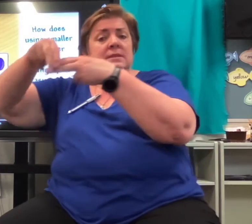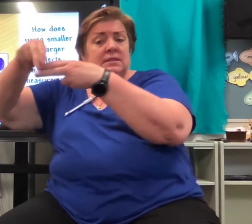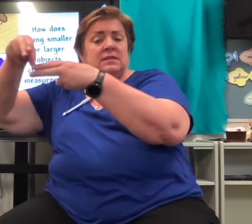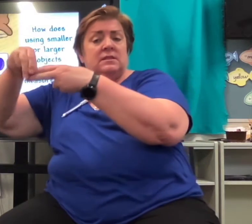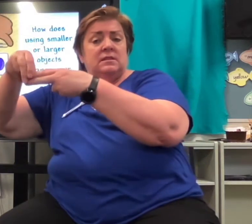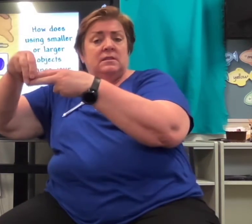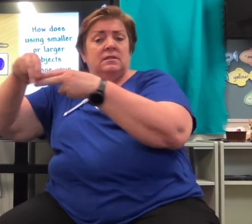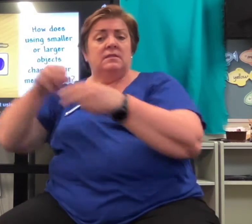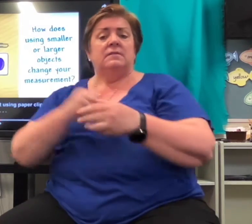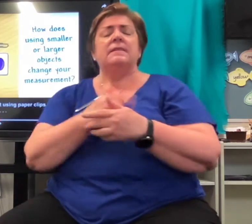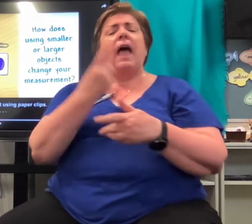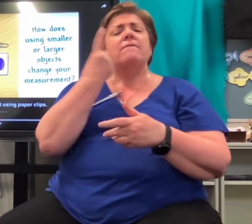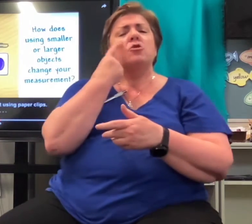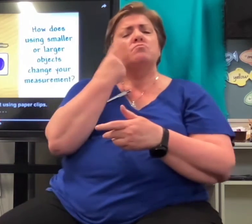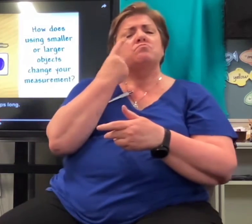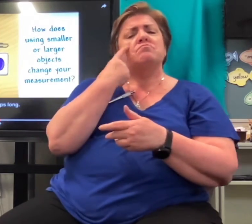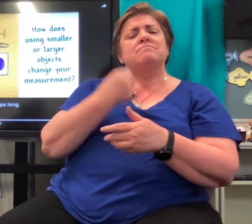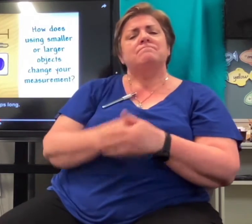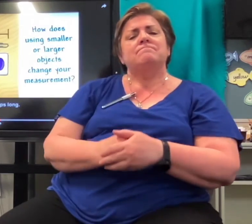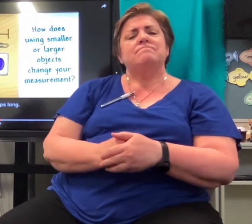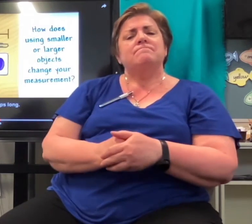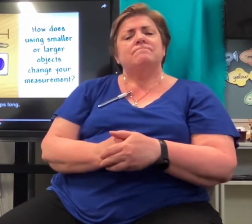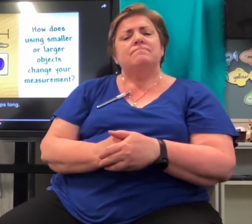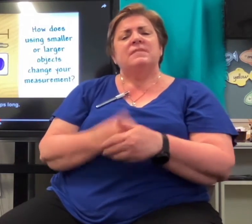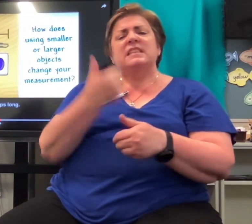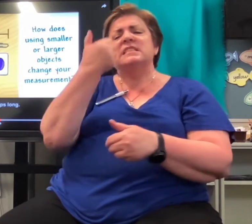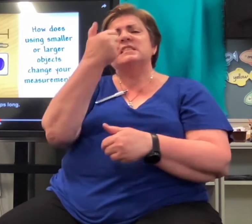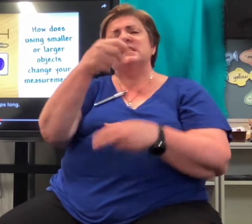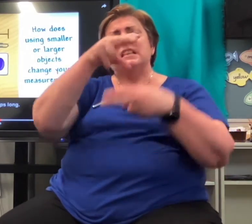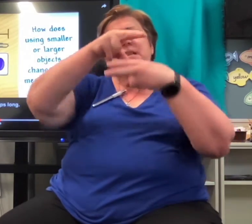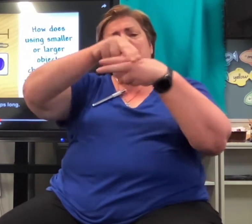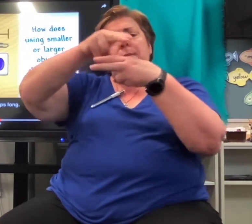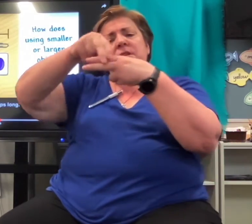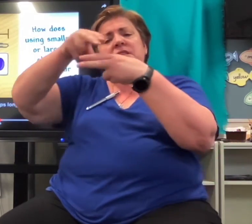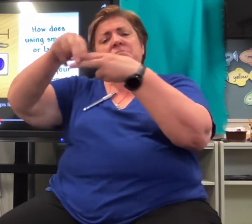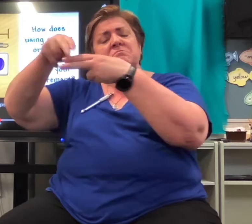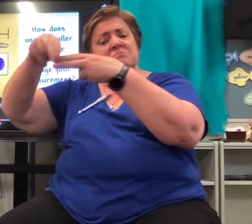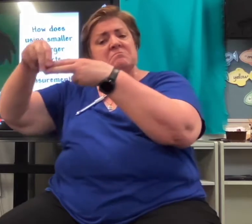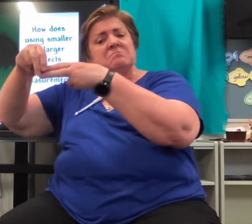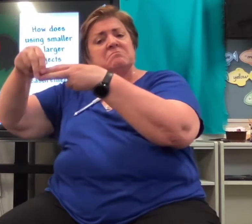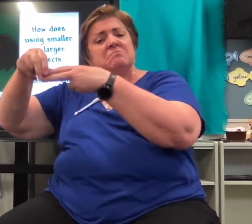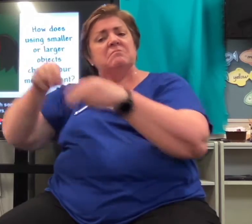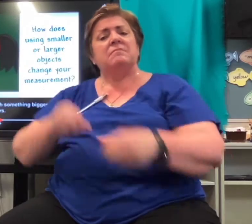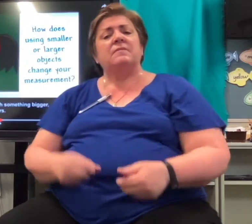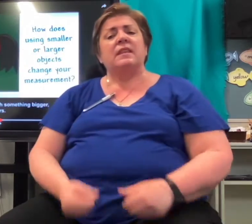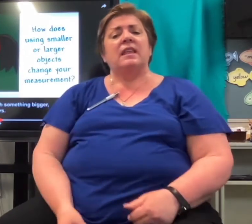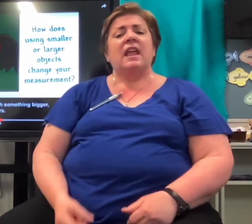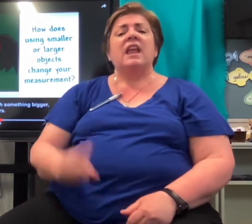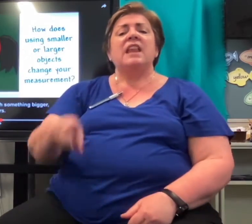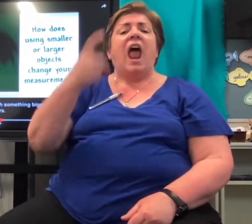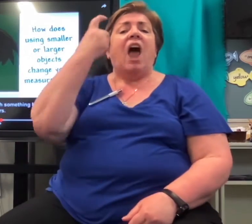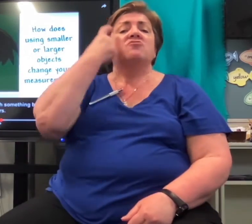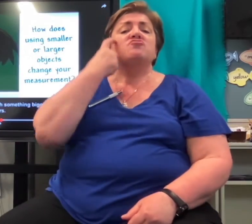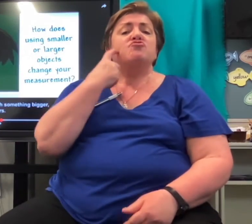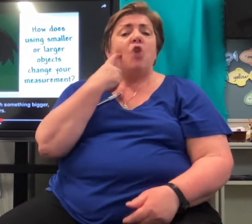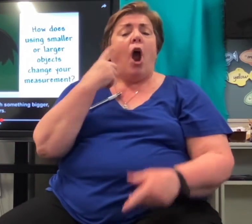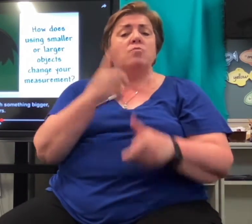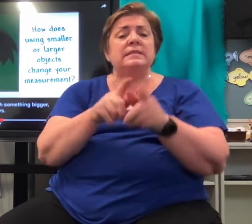Let's see. It's six paperclips long. Now let's try measuring with something bigger, like